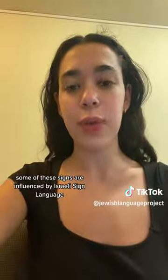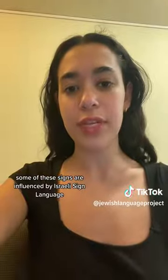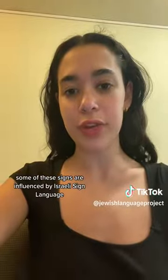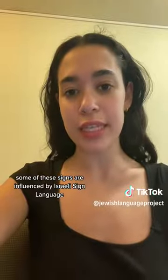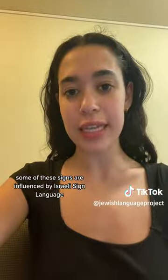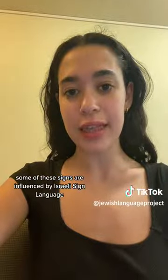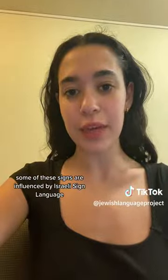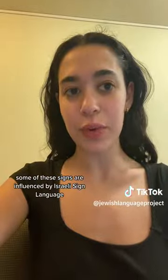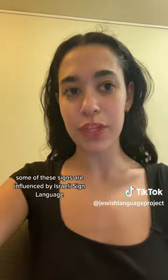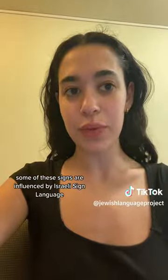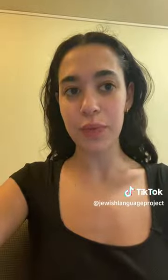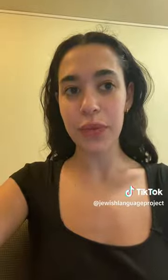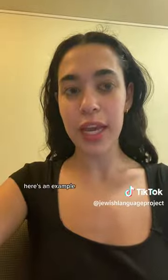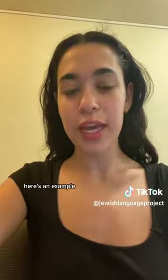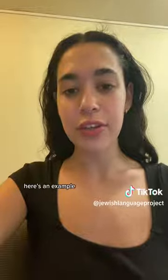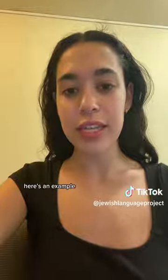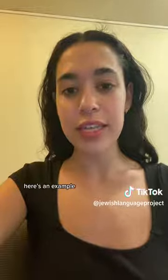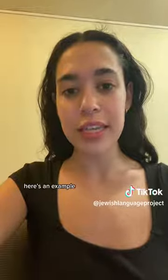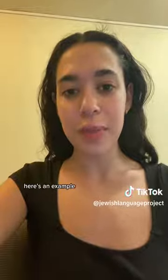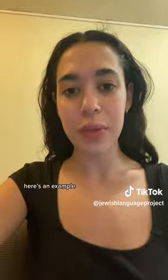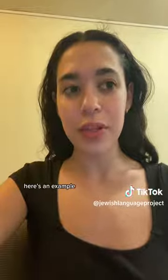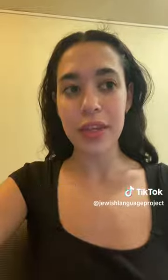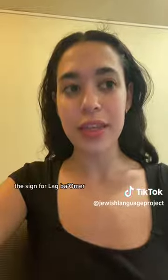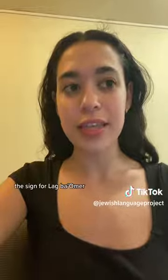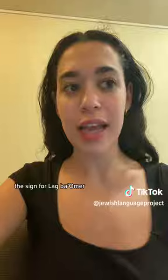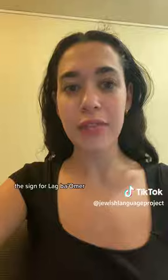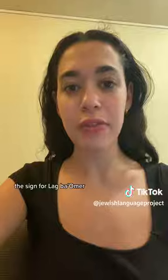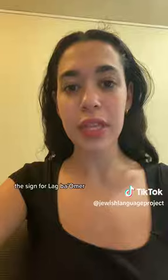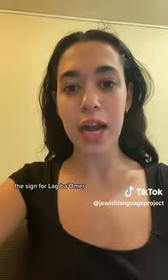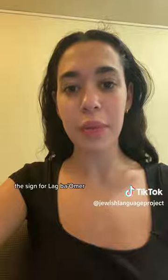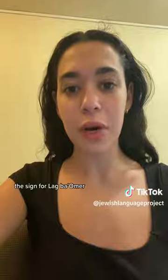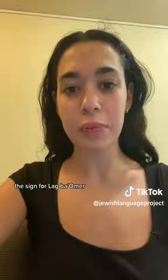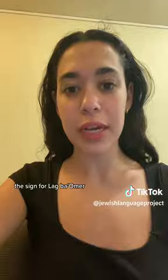by Israeli Sign Language. Here is an example, the sign for Lagba Omer.